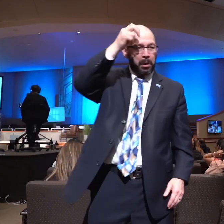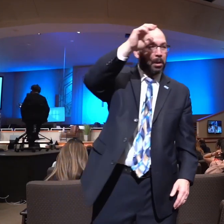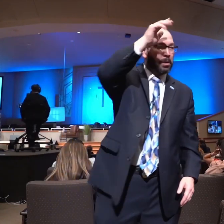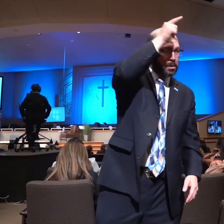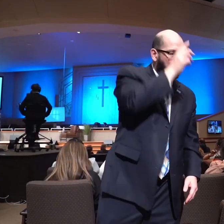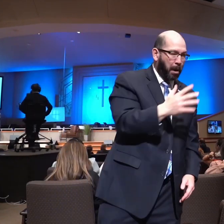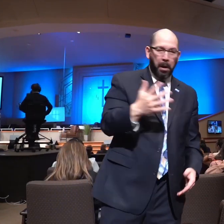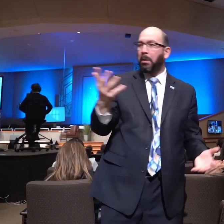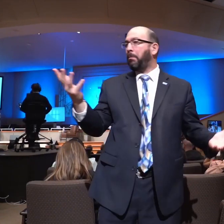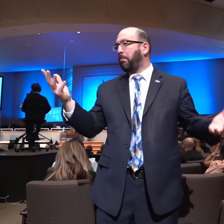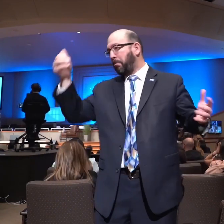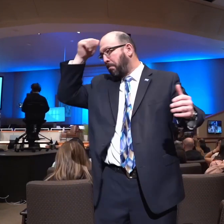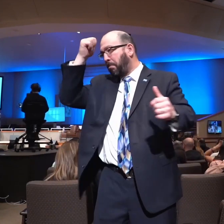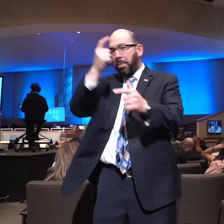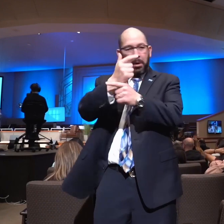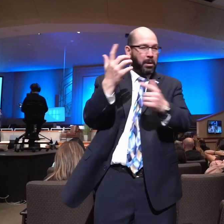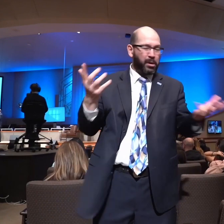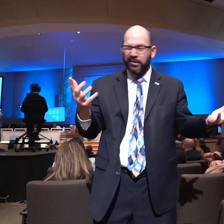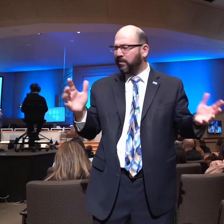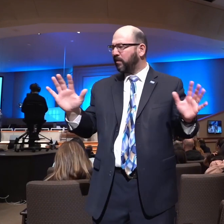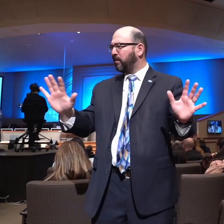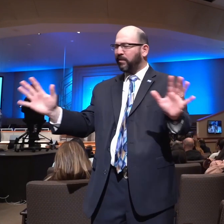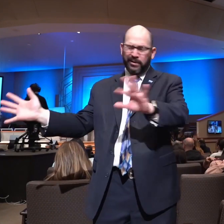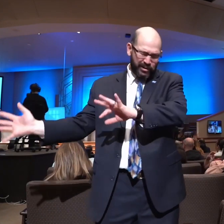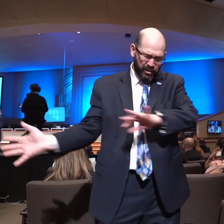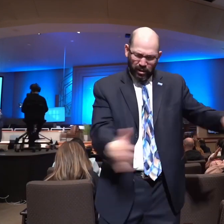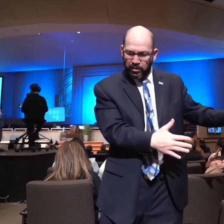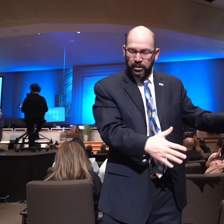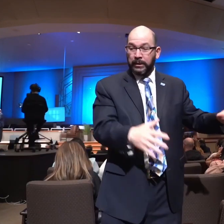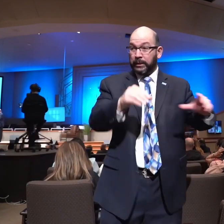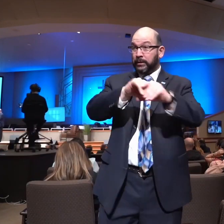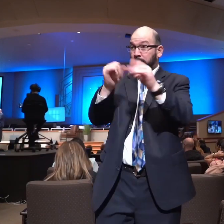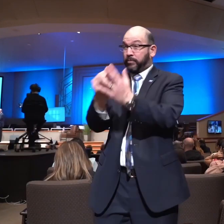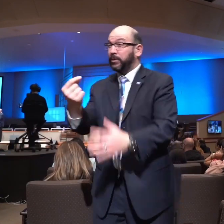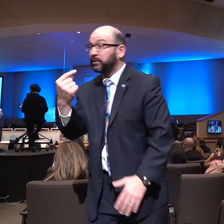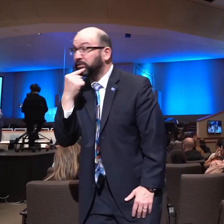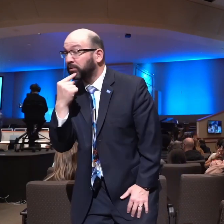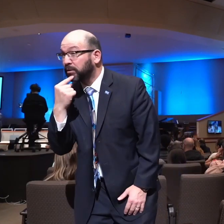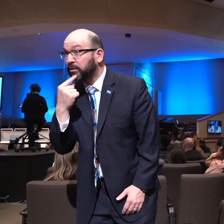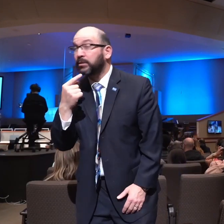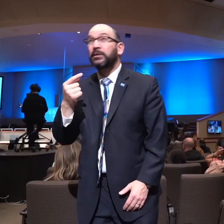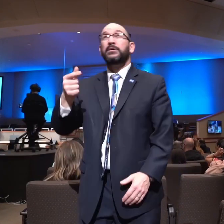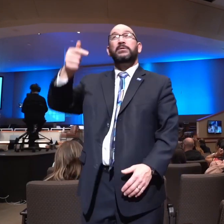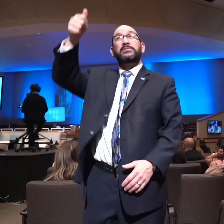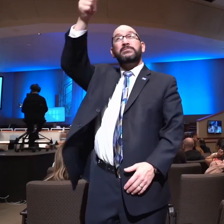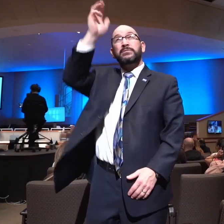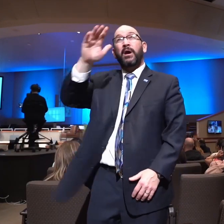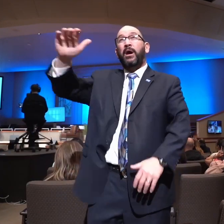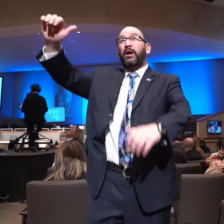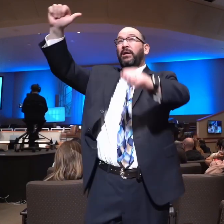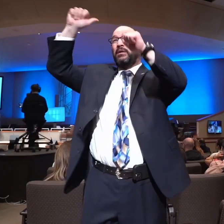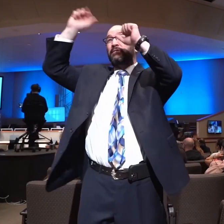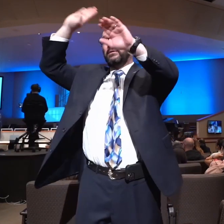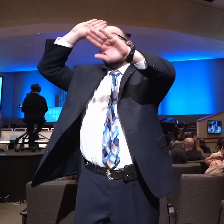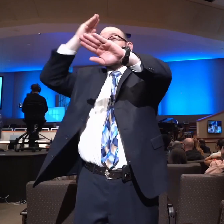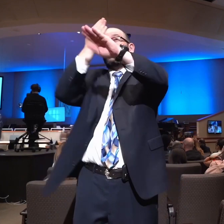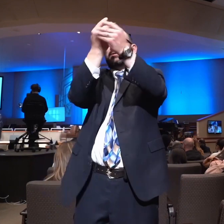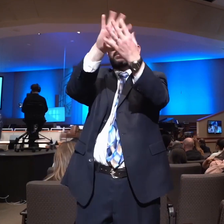Father, Son, and Holy Spirit, and each of them carry the attributes of deity, and each of them are God and all of them together in the Trinity